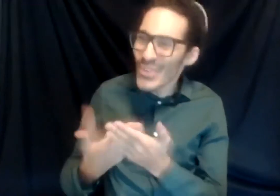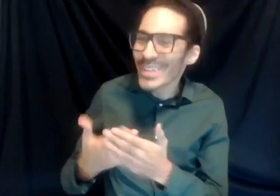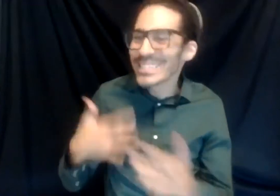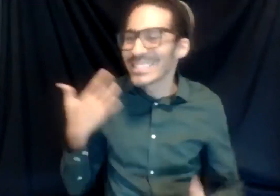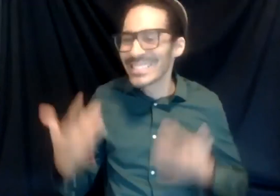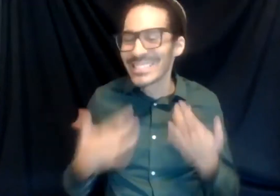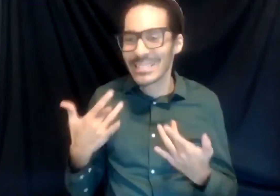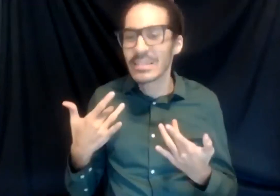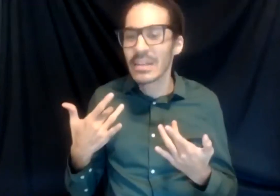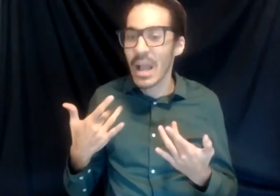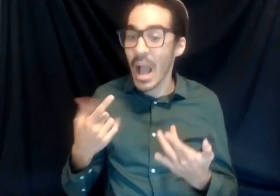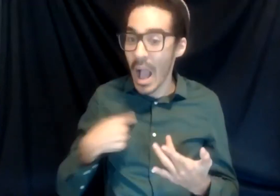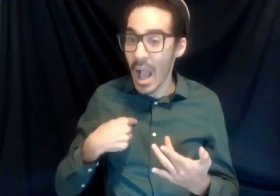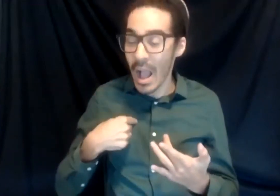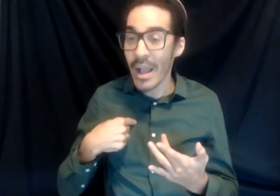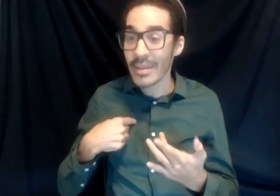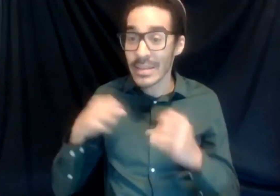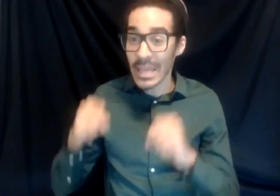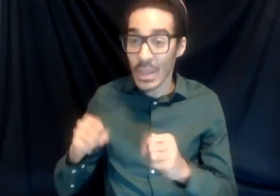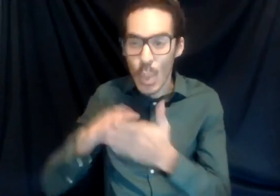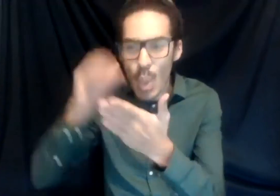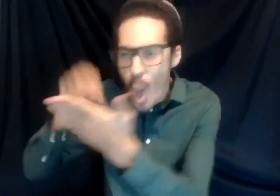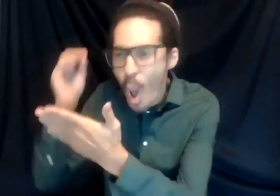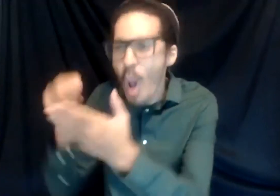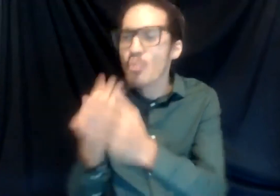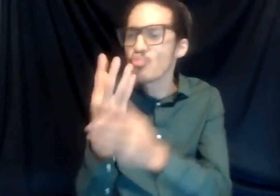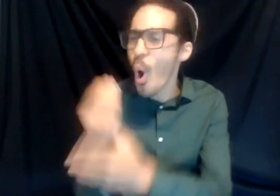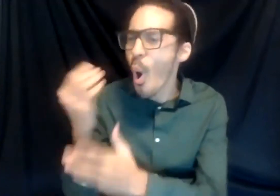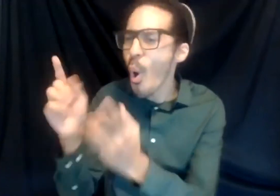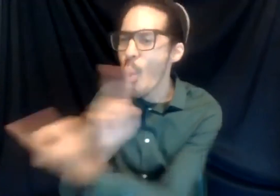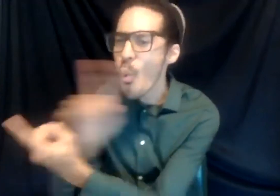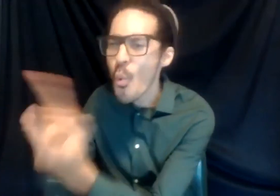learn and grow and meet new people and experience new things.